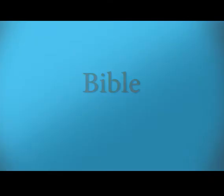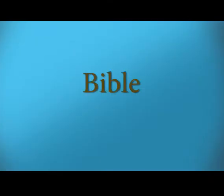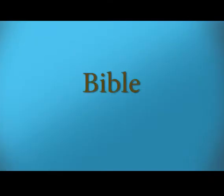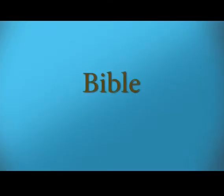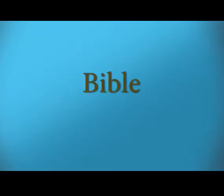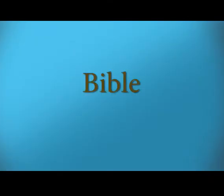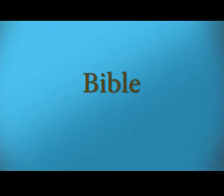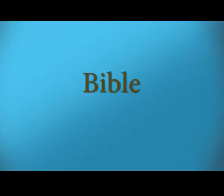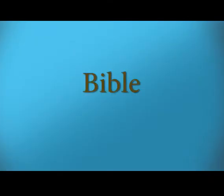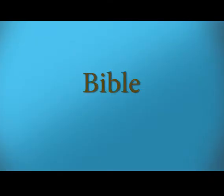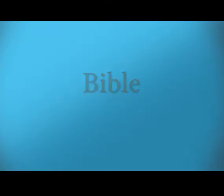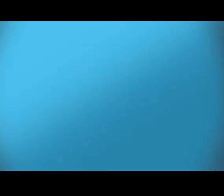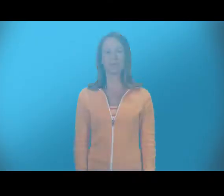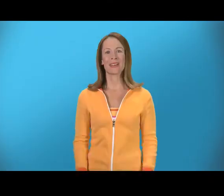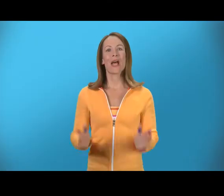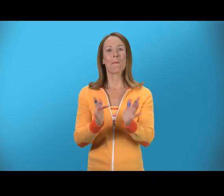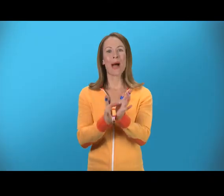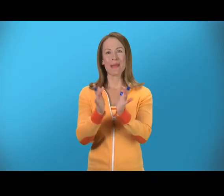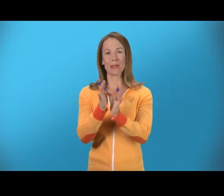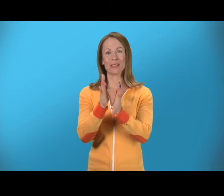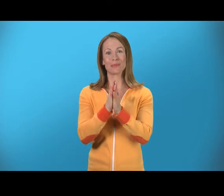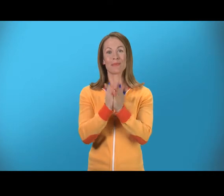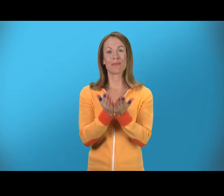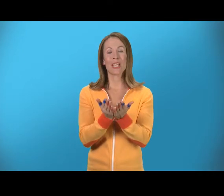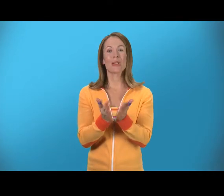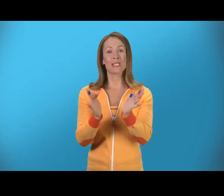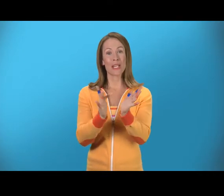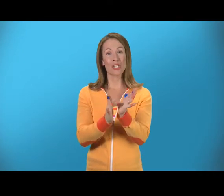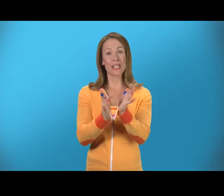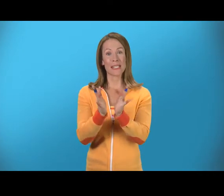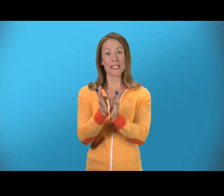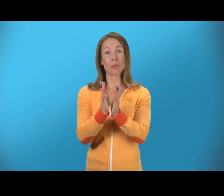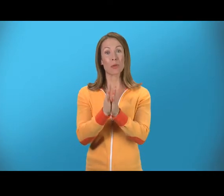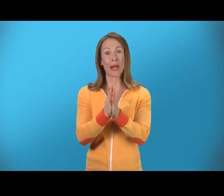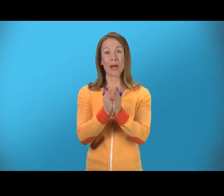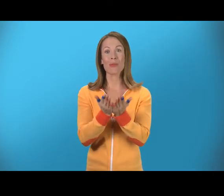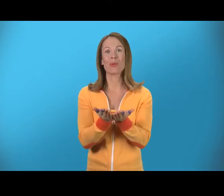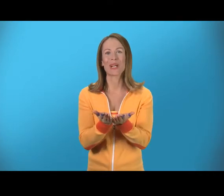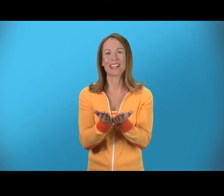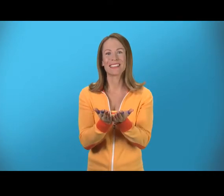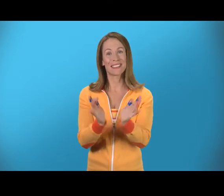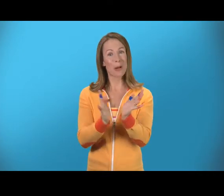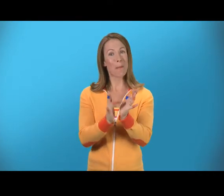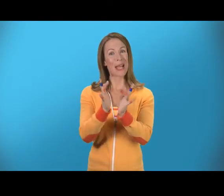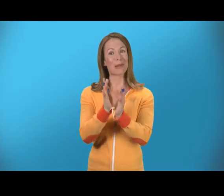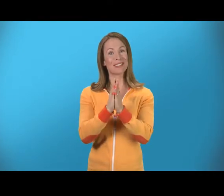Bible. Bible. You sign Jesus, prayer, book. Bible.